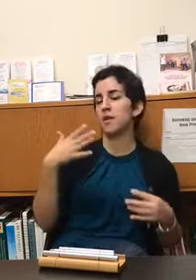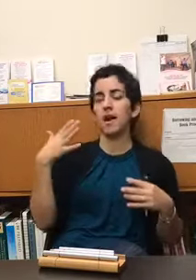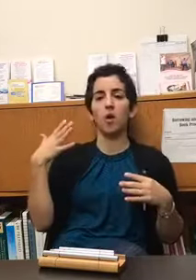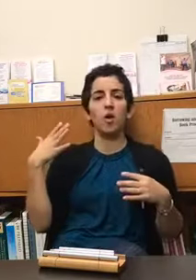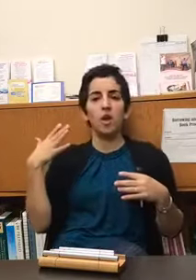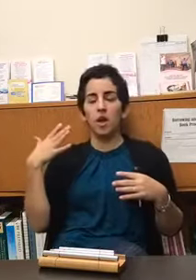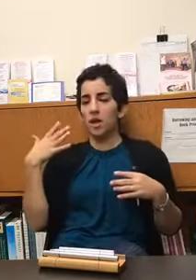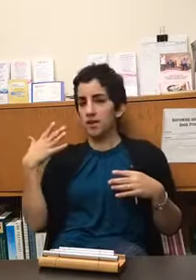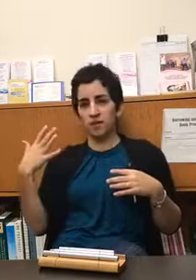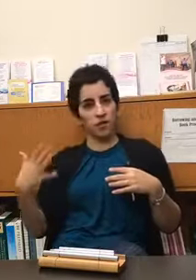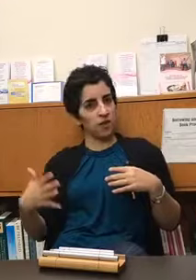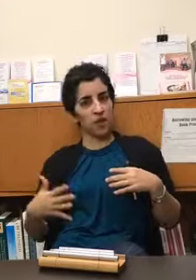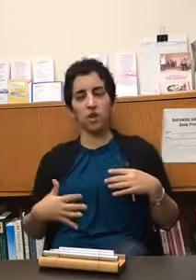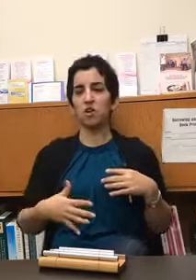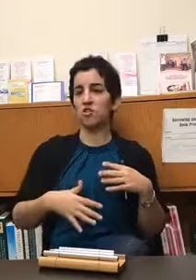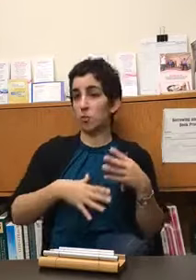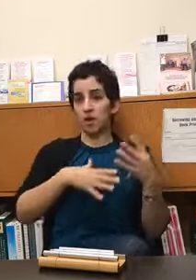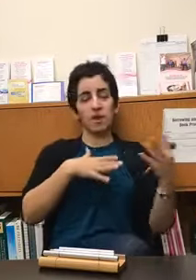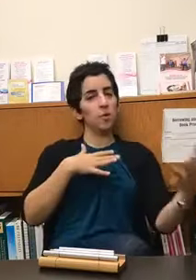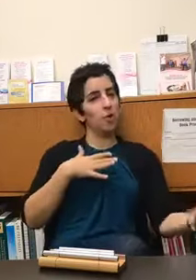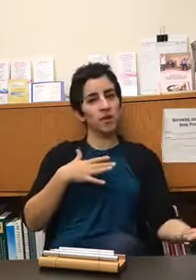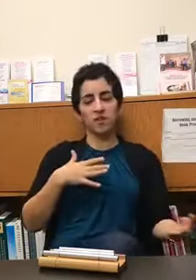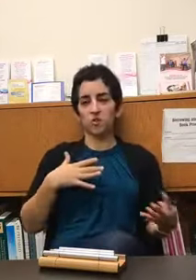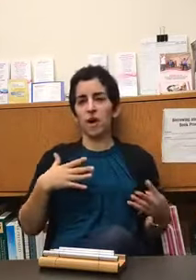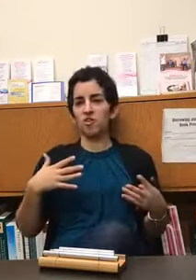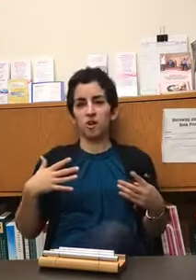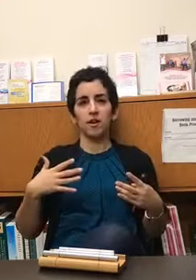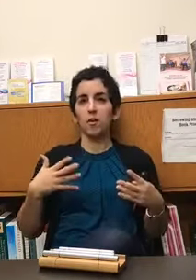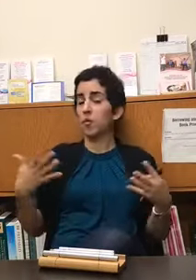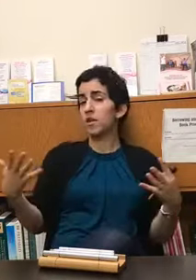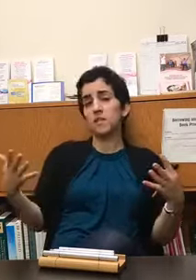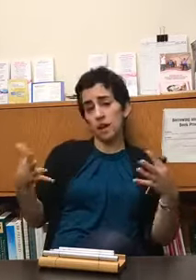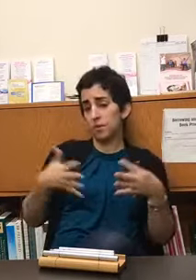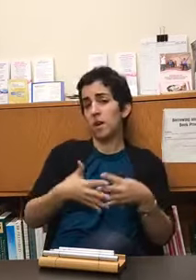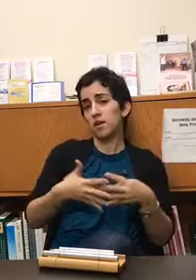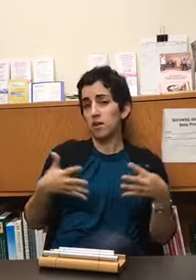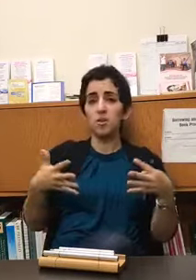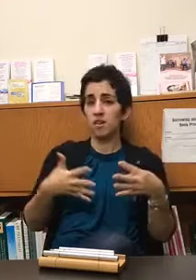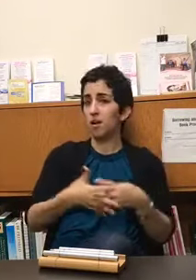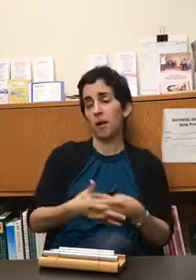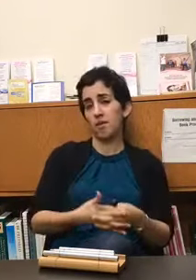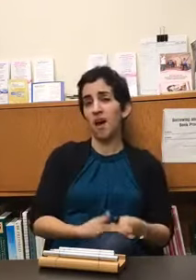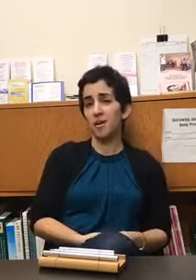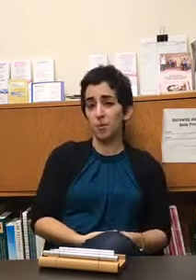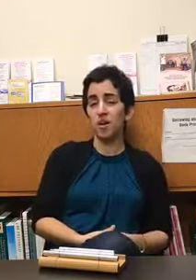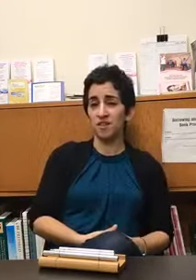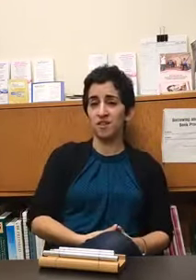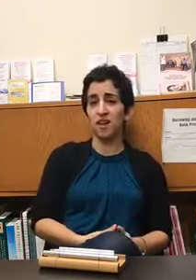now is this feeling good do you want to keep going in this direction and when it's time to end we talk about that and we process that